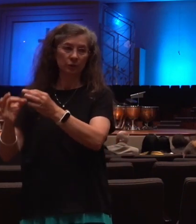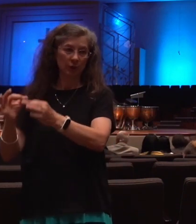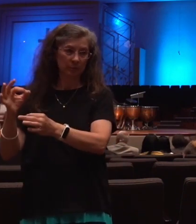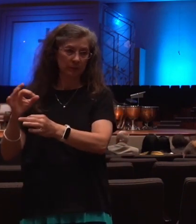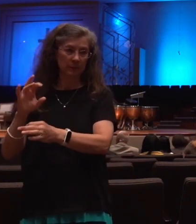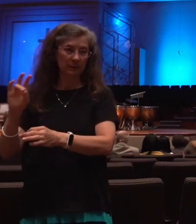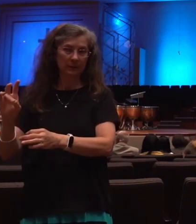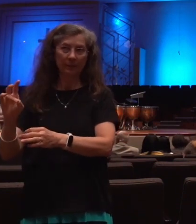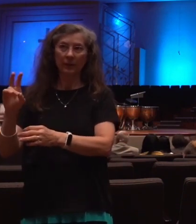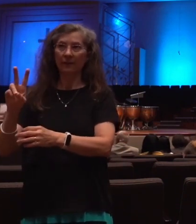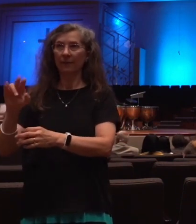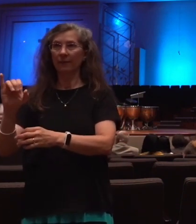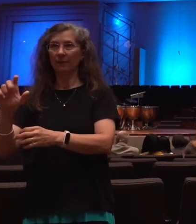but we are going to touch on a few.